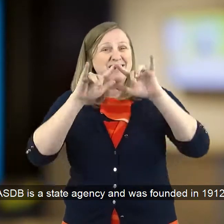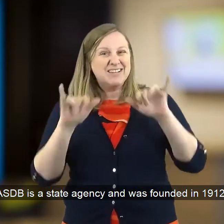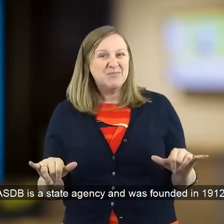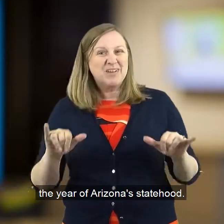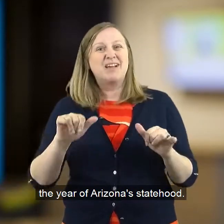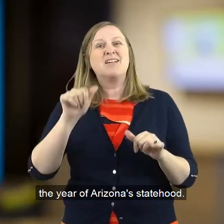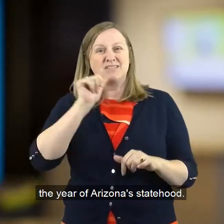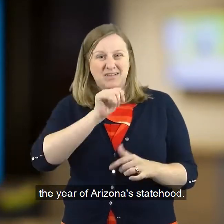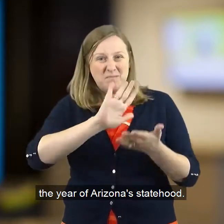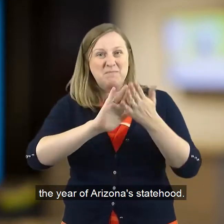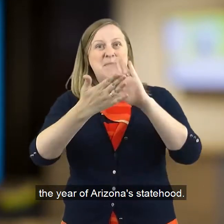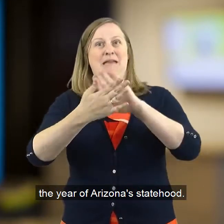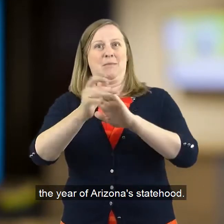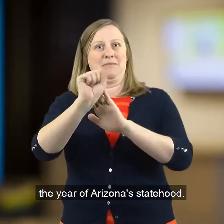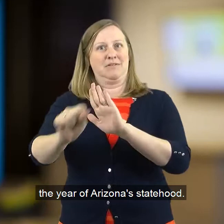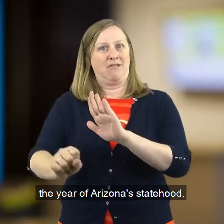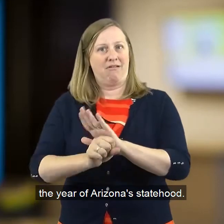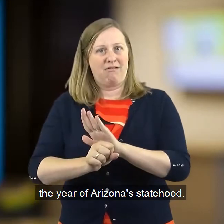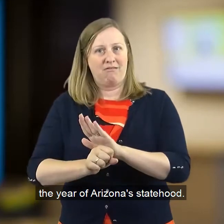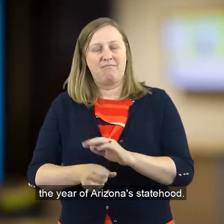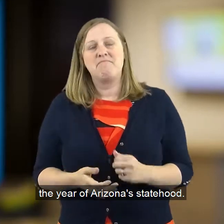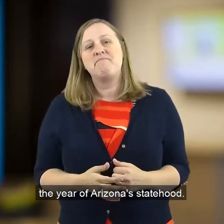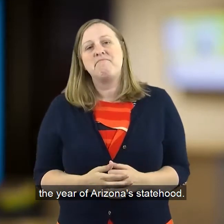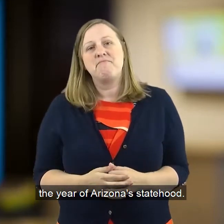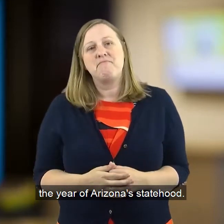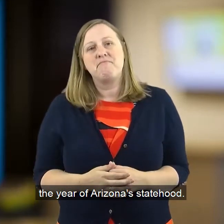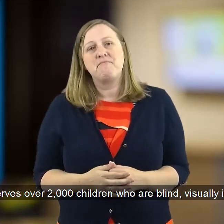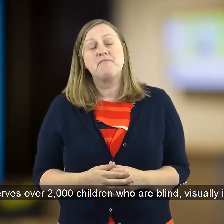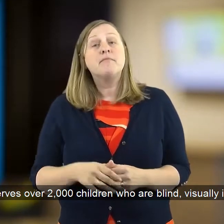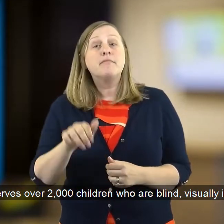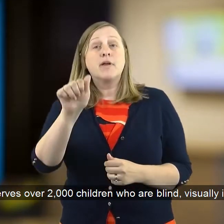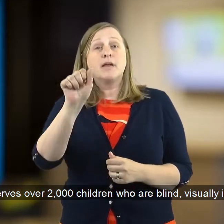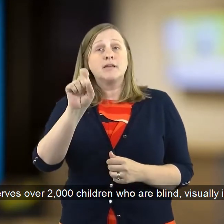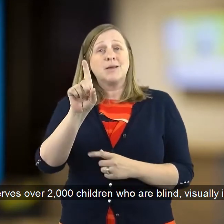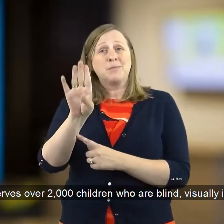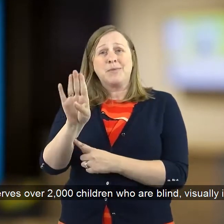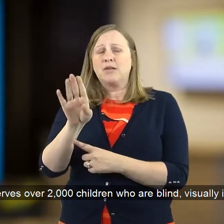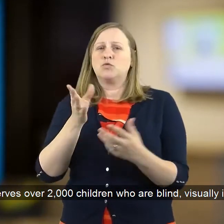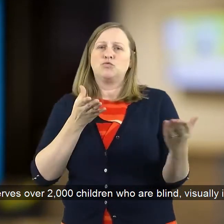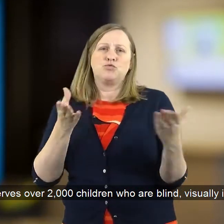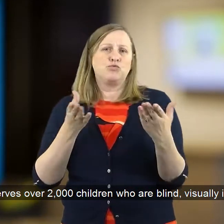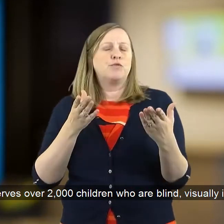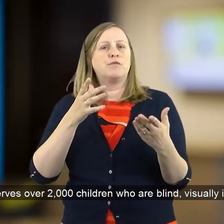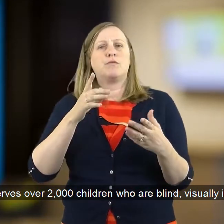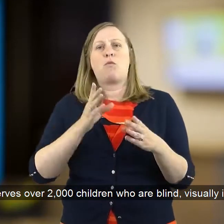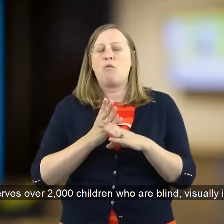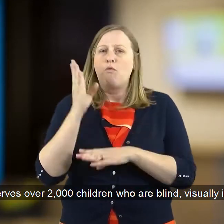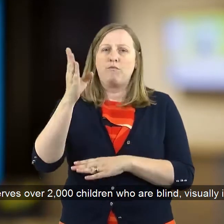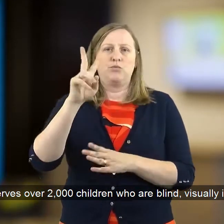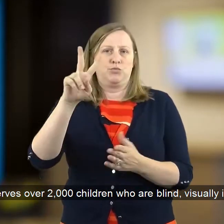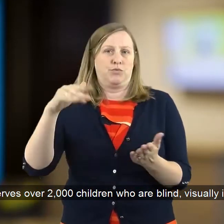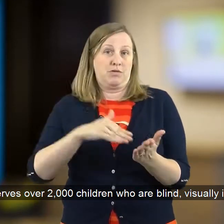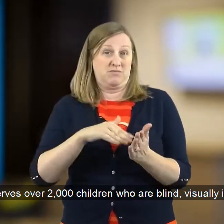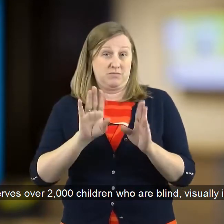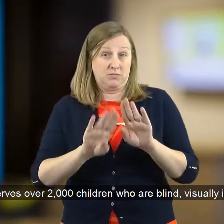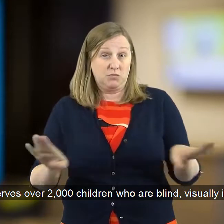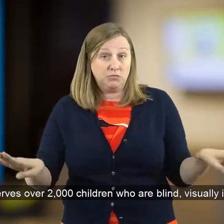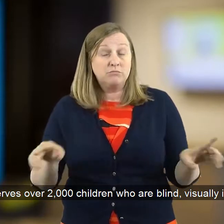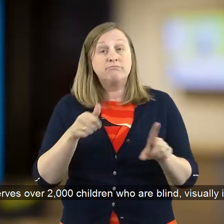the year of Arizona's statehood. ASDB serves over 2,000 children who are blind, visually